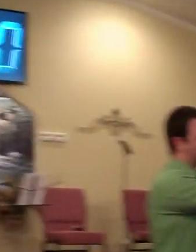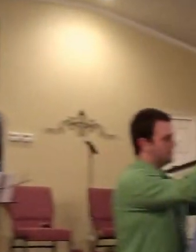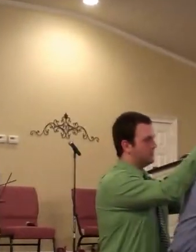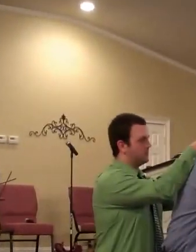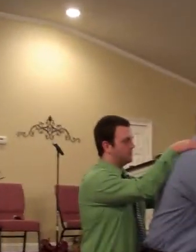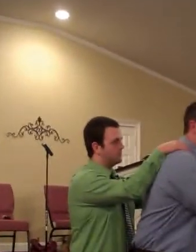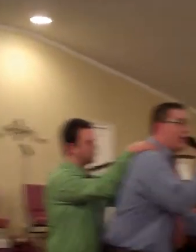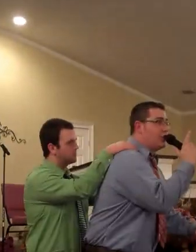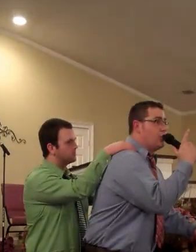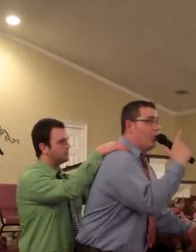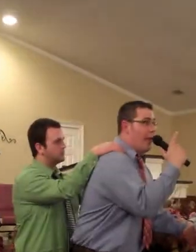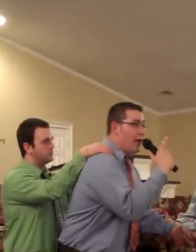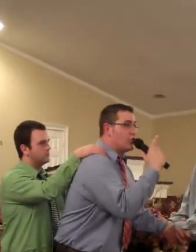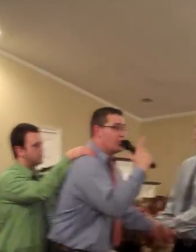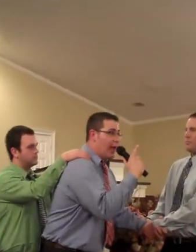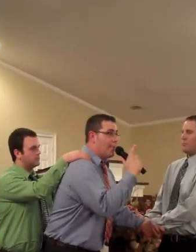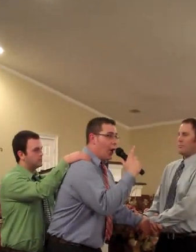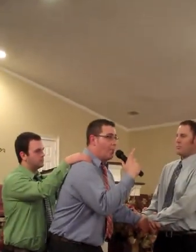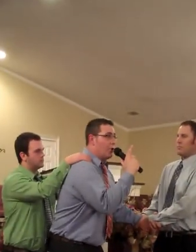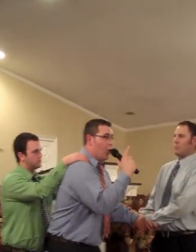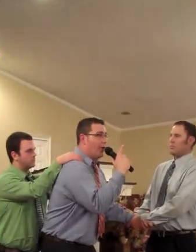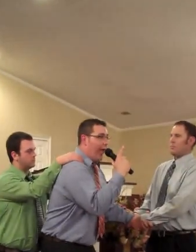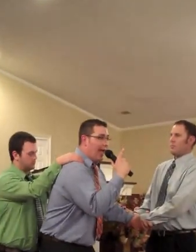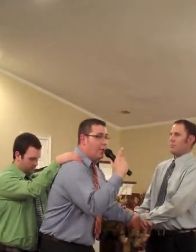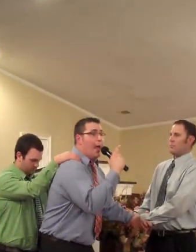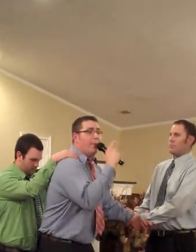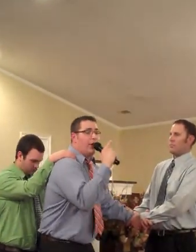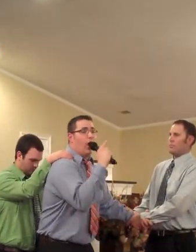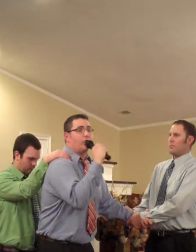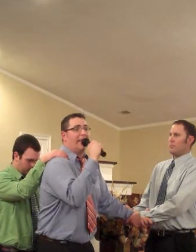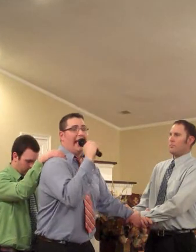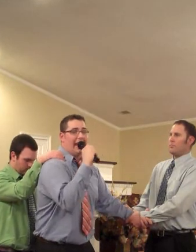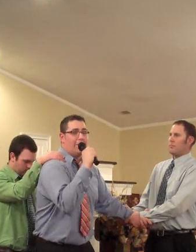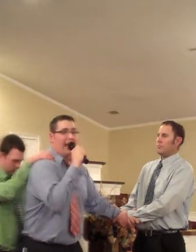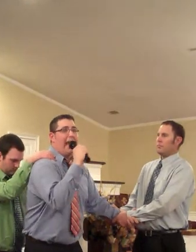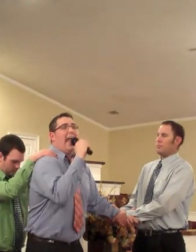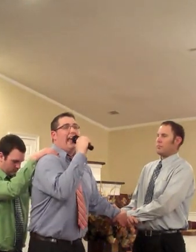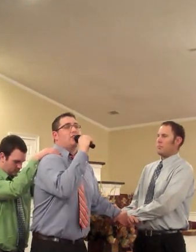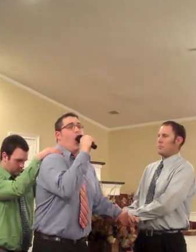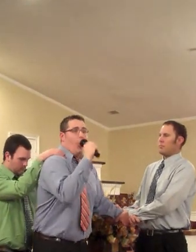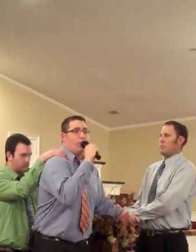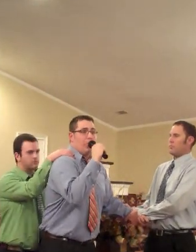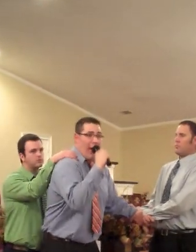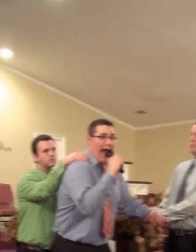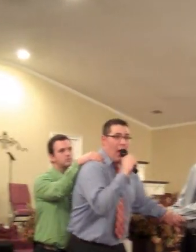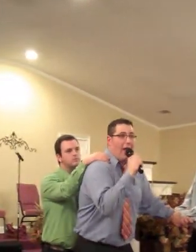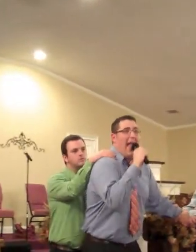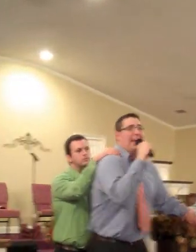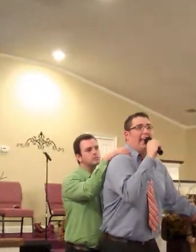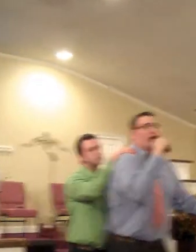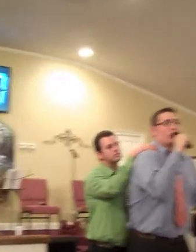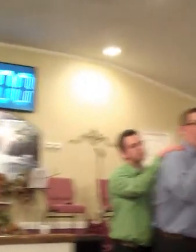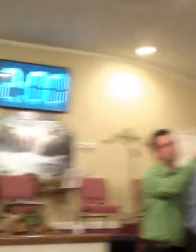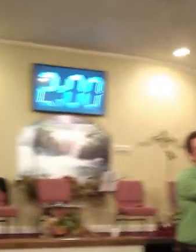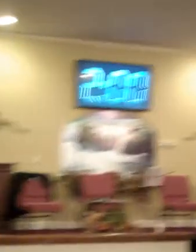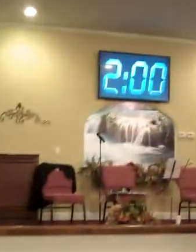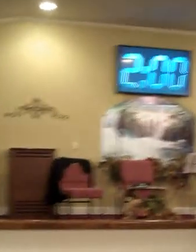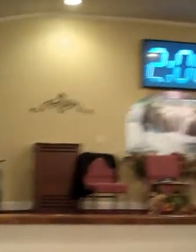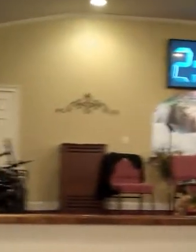warning that you better step up your game because the enemy is on the crowd and he is ready when he